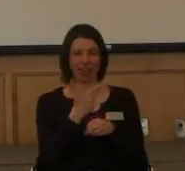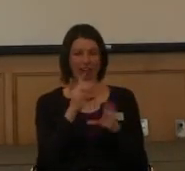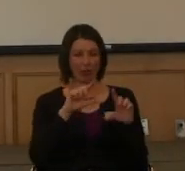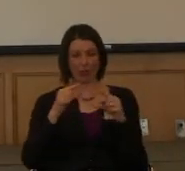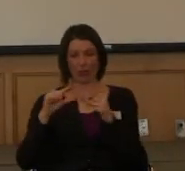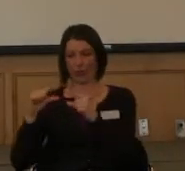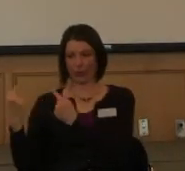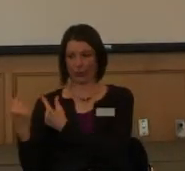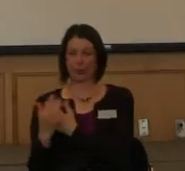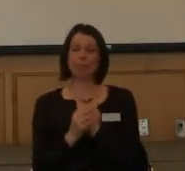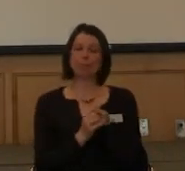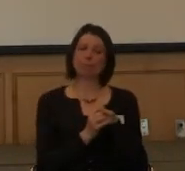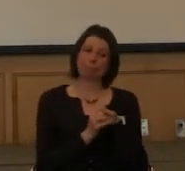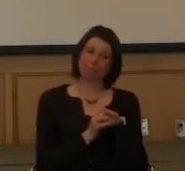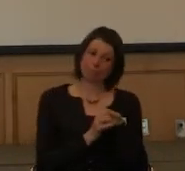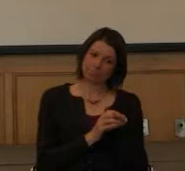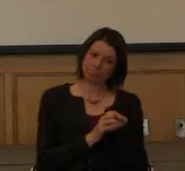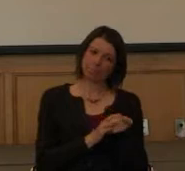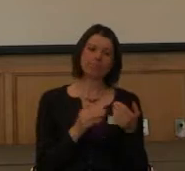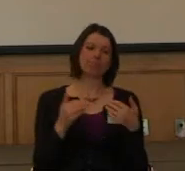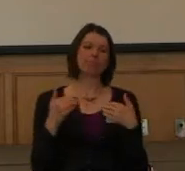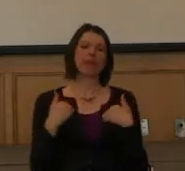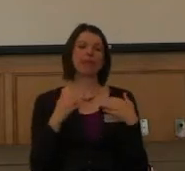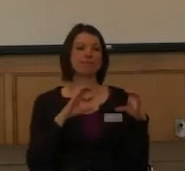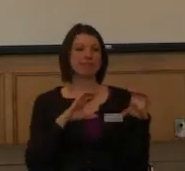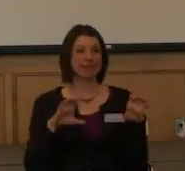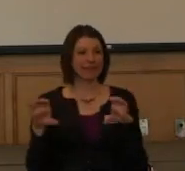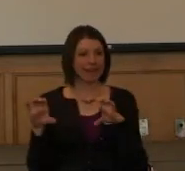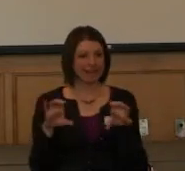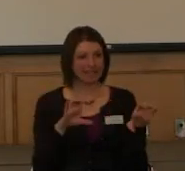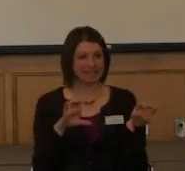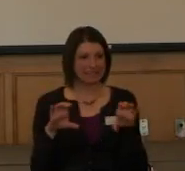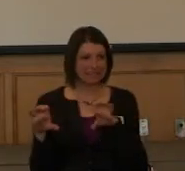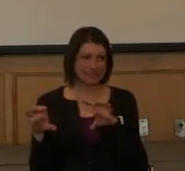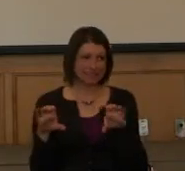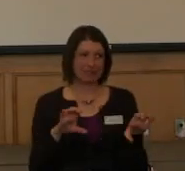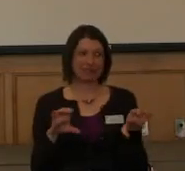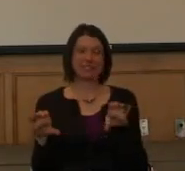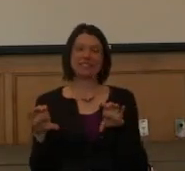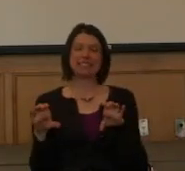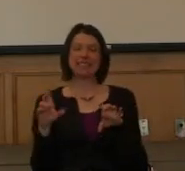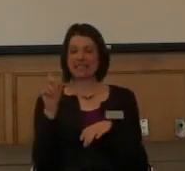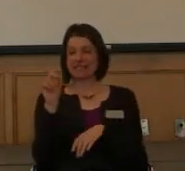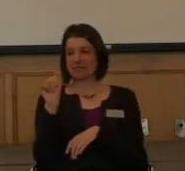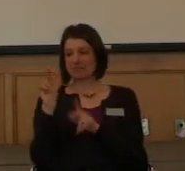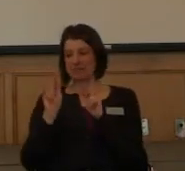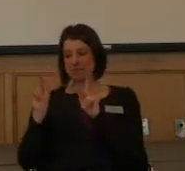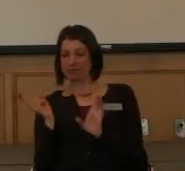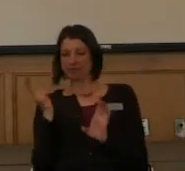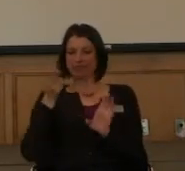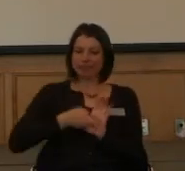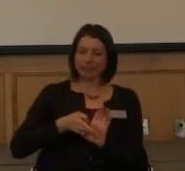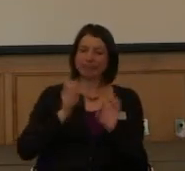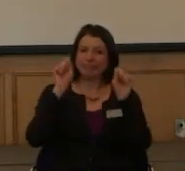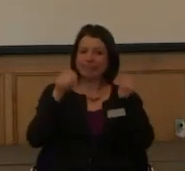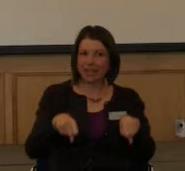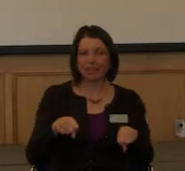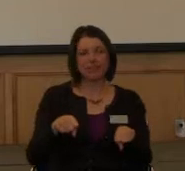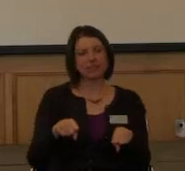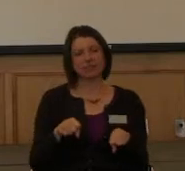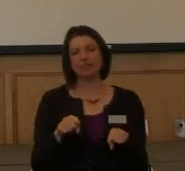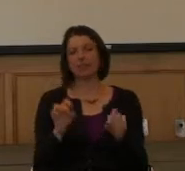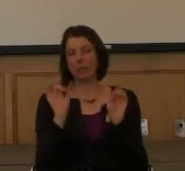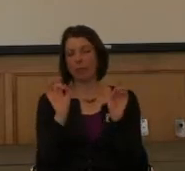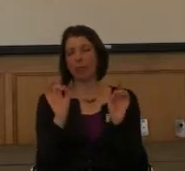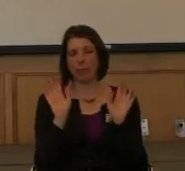You know, having activities that people with disabilities can be involved in. And I know the